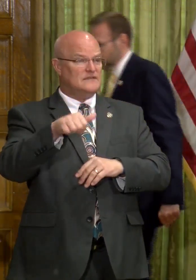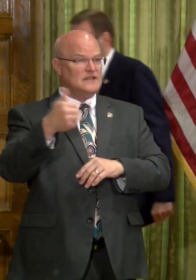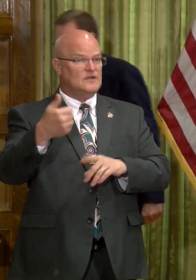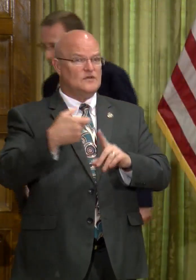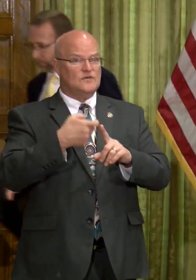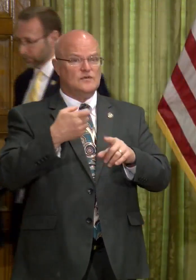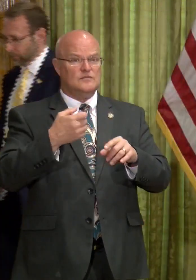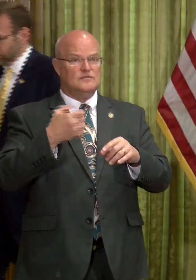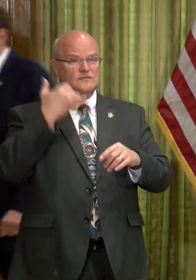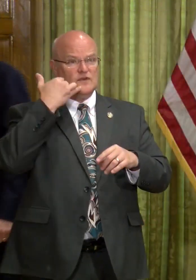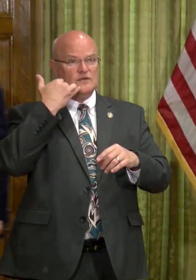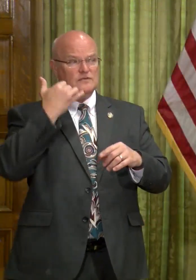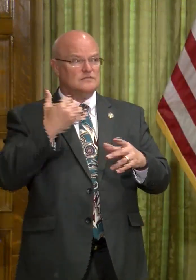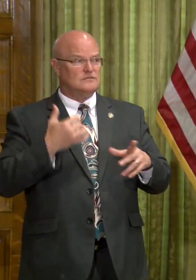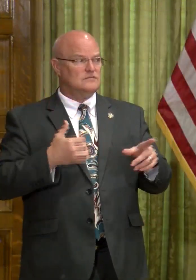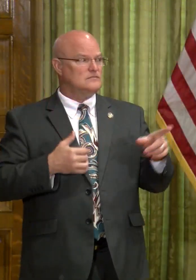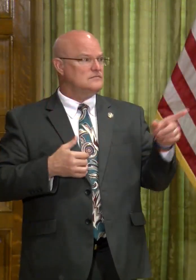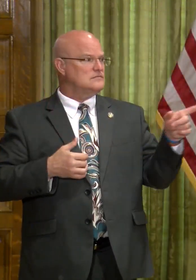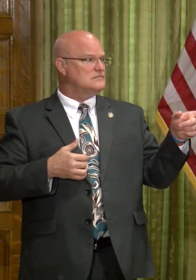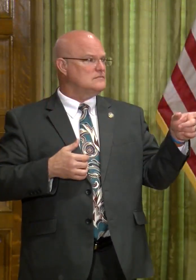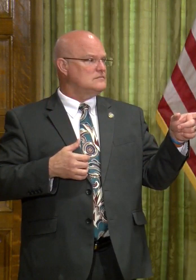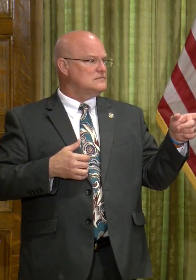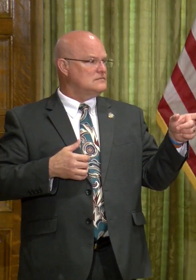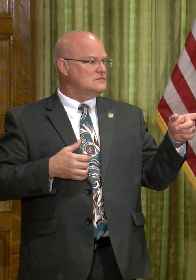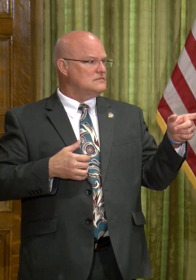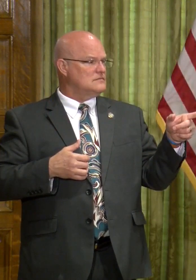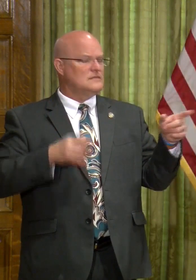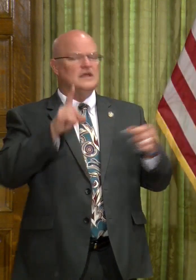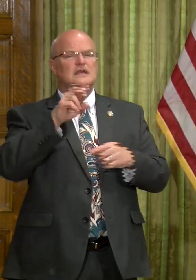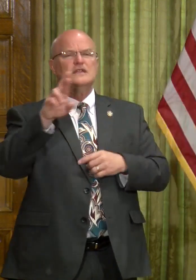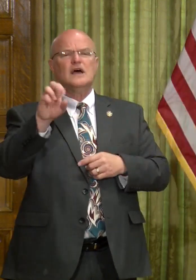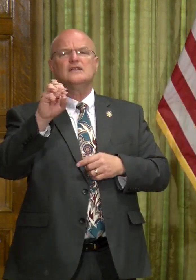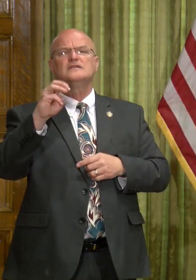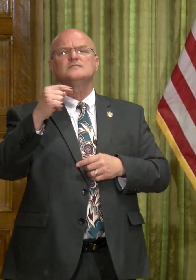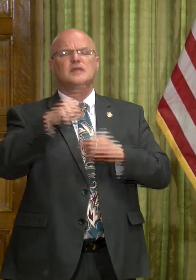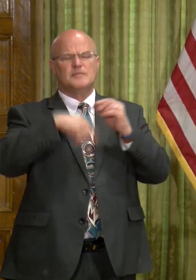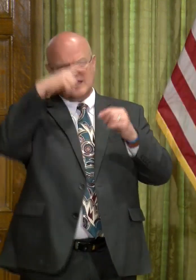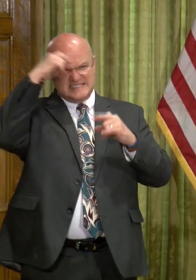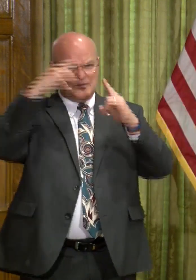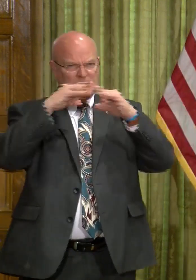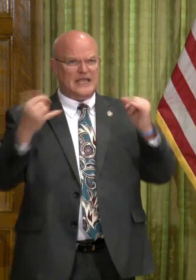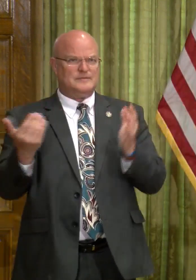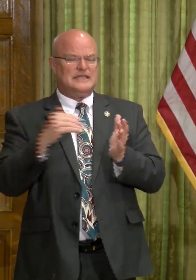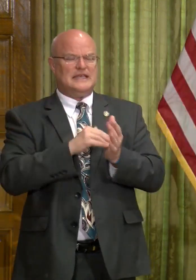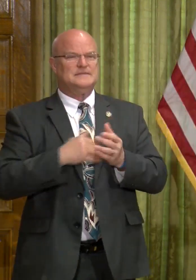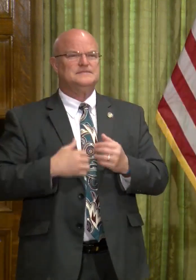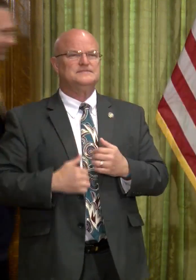there's another one remotely. Uh, could we ask Dr. Smith about summer camps again?